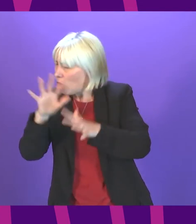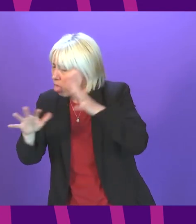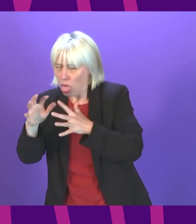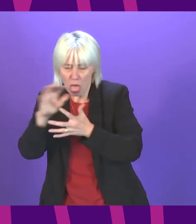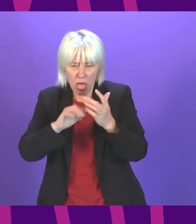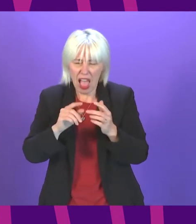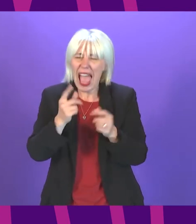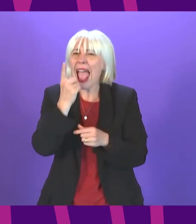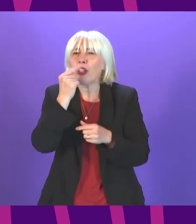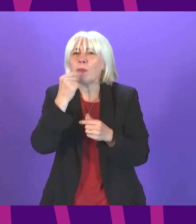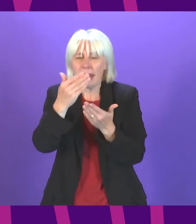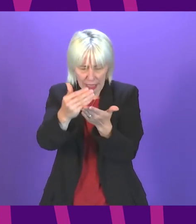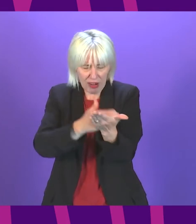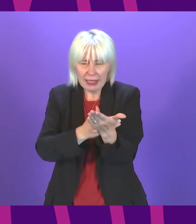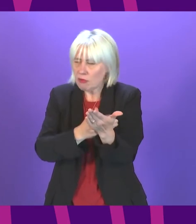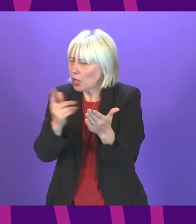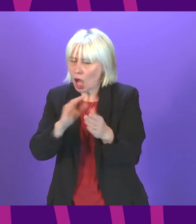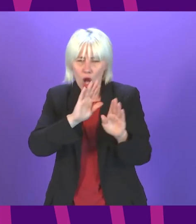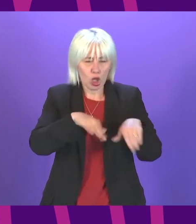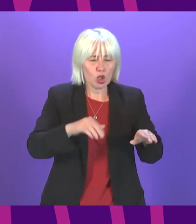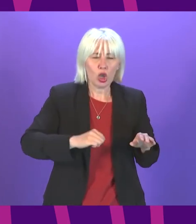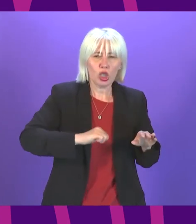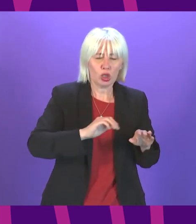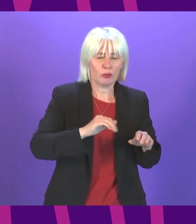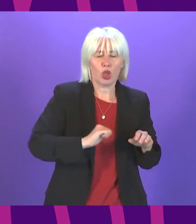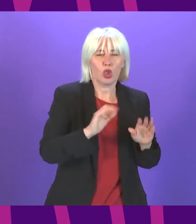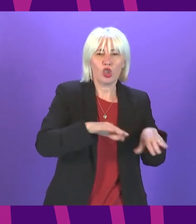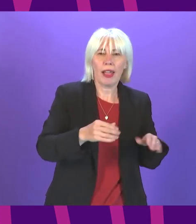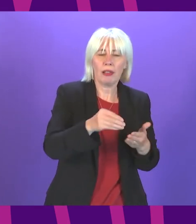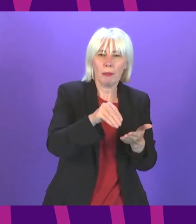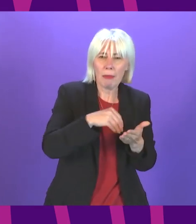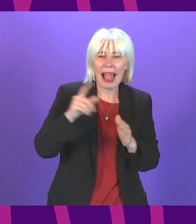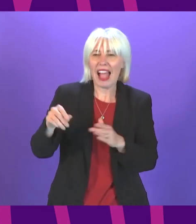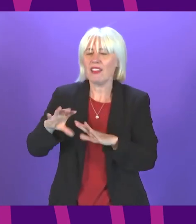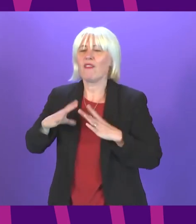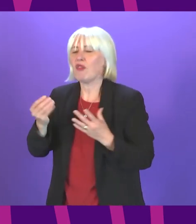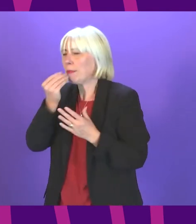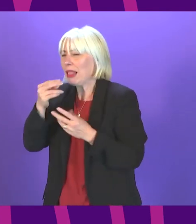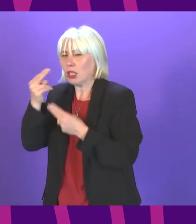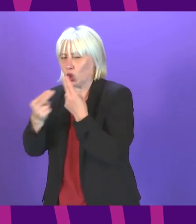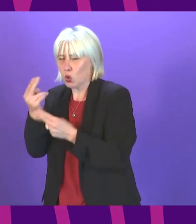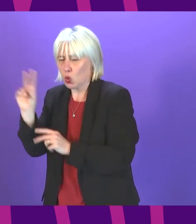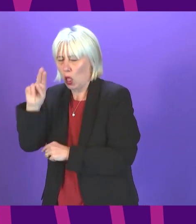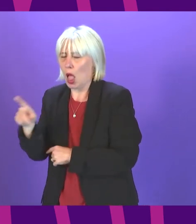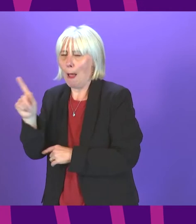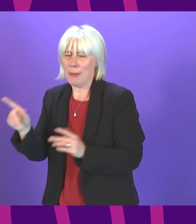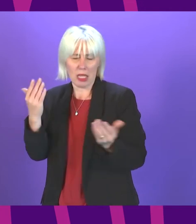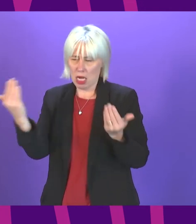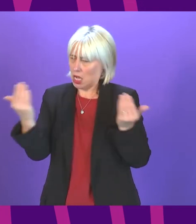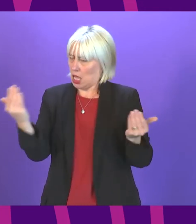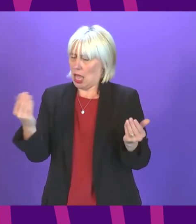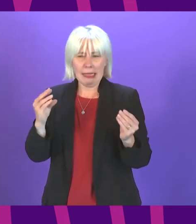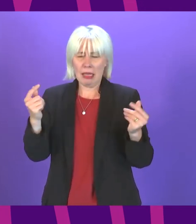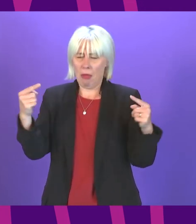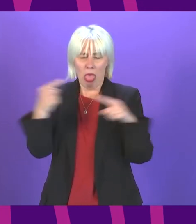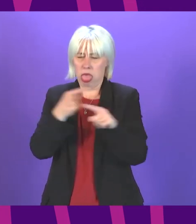eligibility criteria between the Scottish child payment and free school meals I know the government is aware of this and I'm still waiting for clarification as to what it